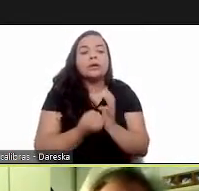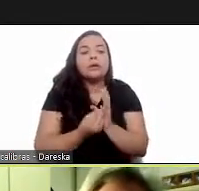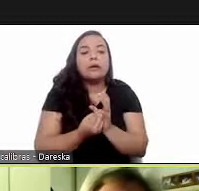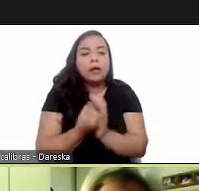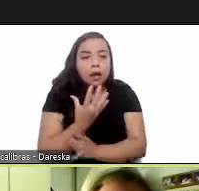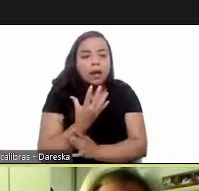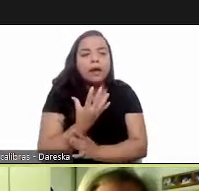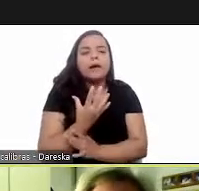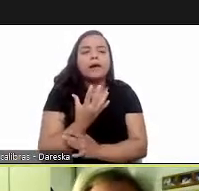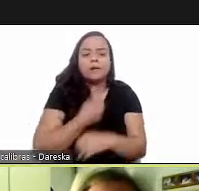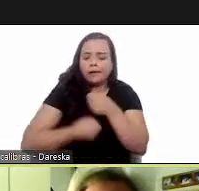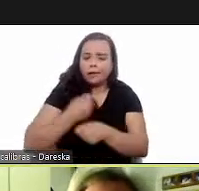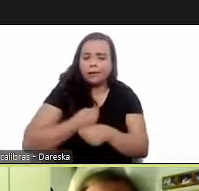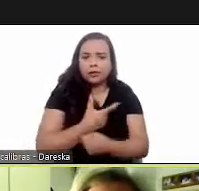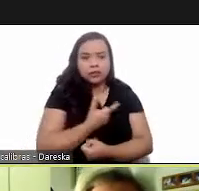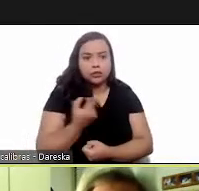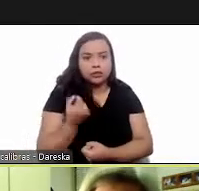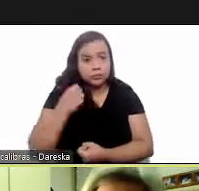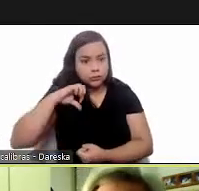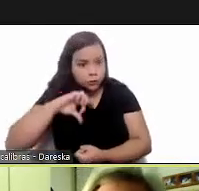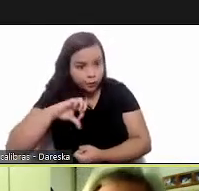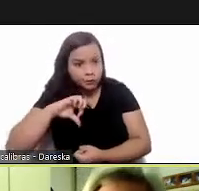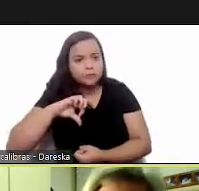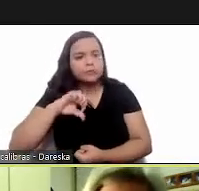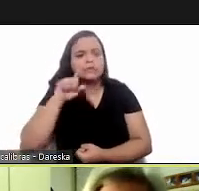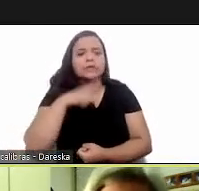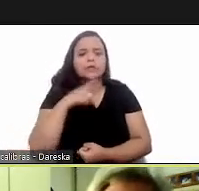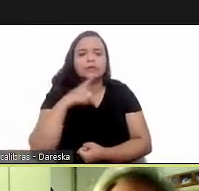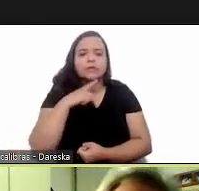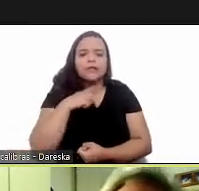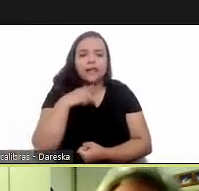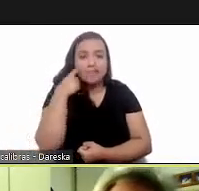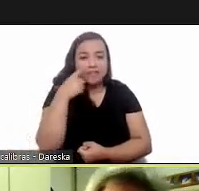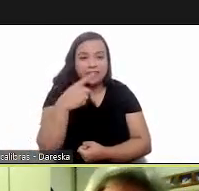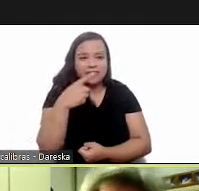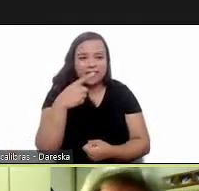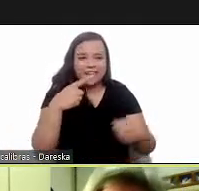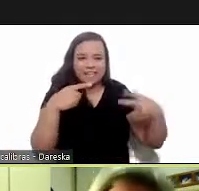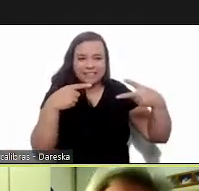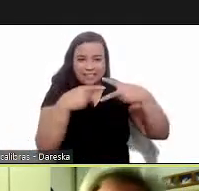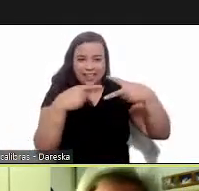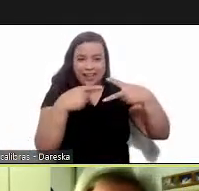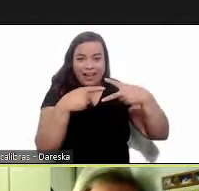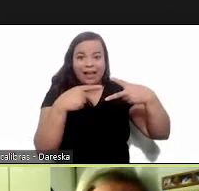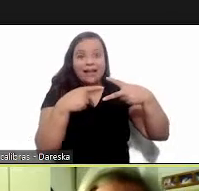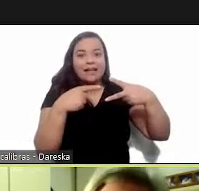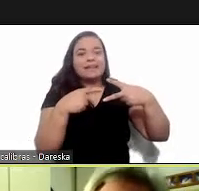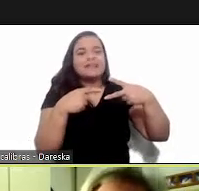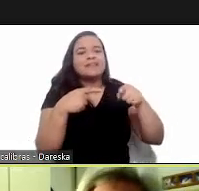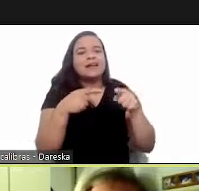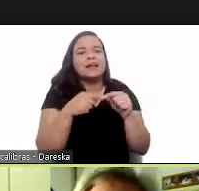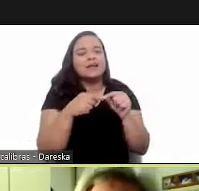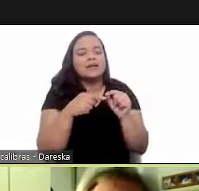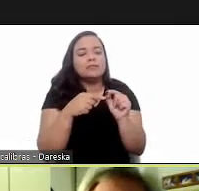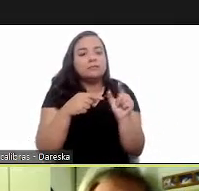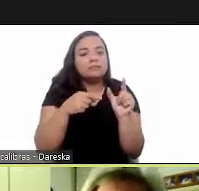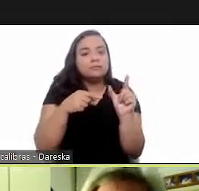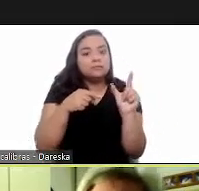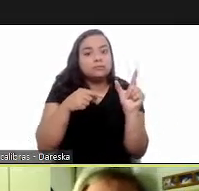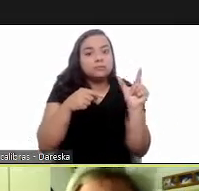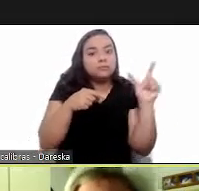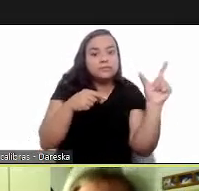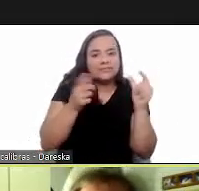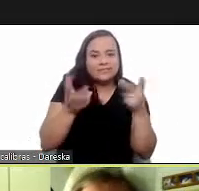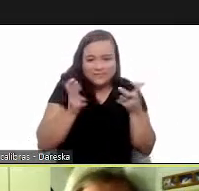2009 and this this arrow is exponential and these smaller